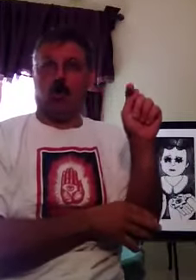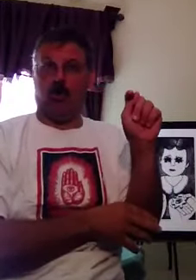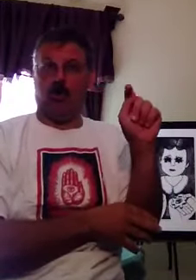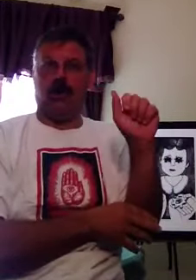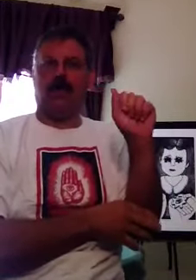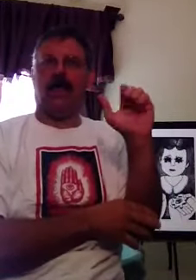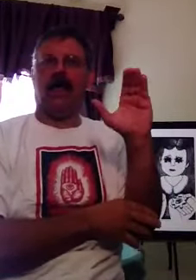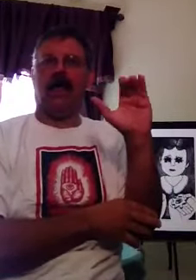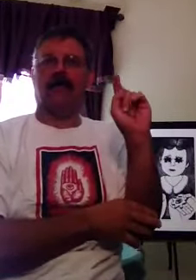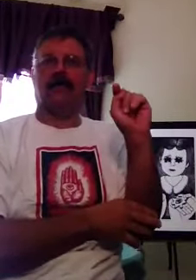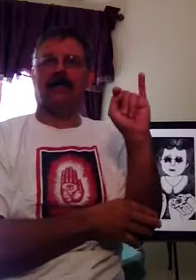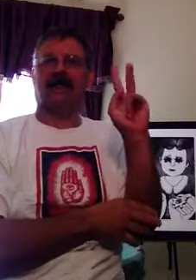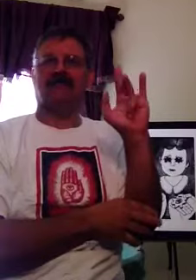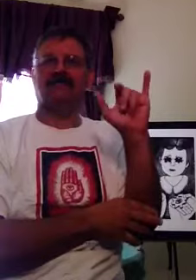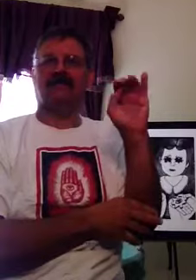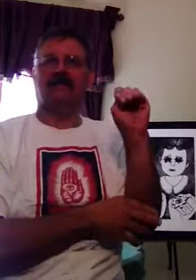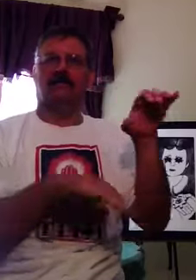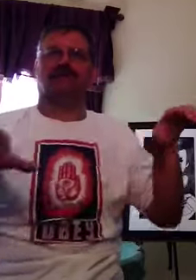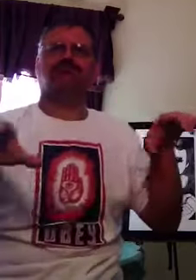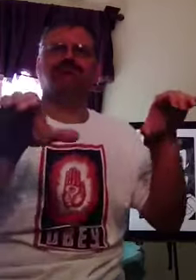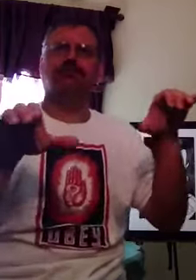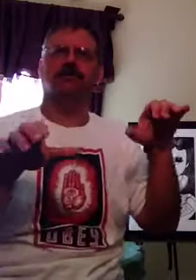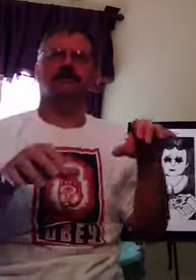you've come to the video.